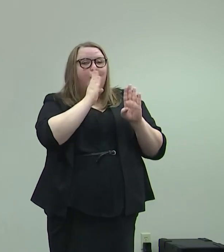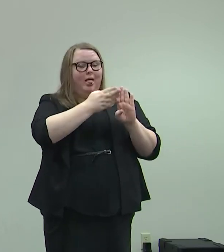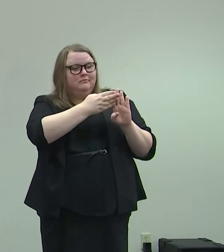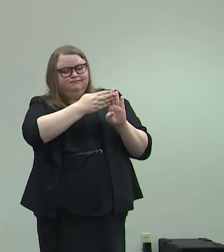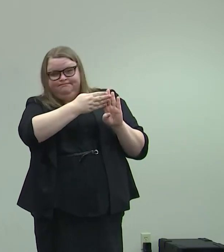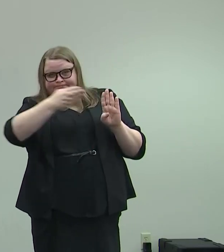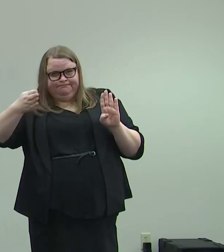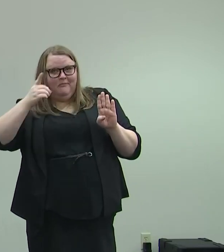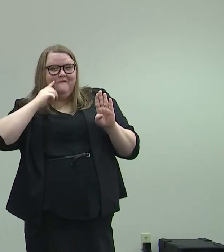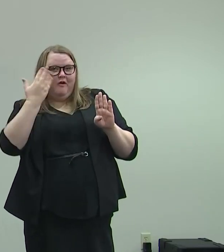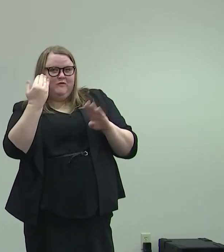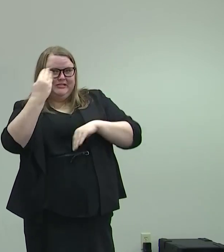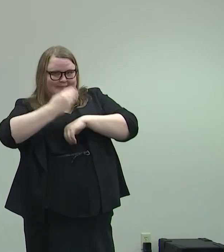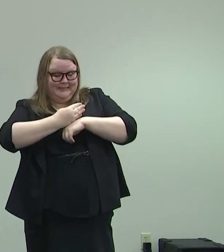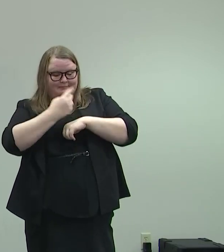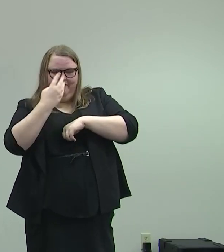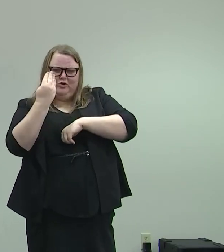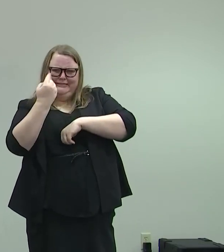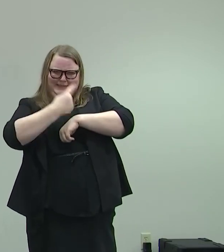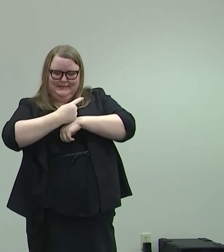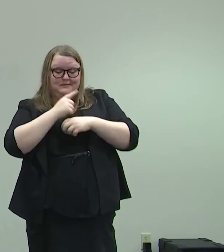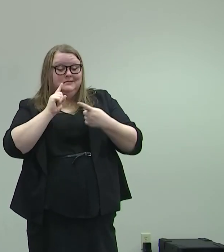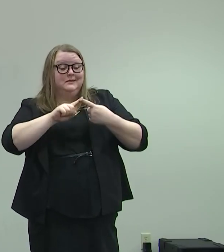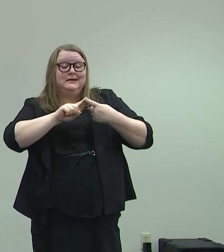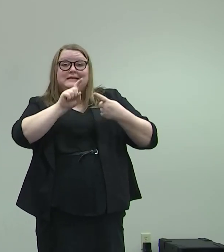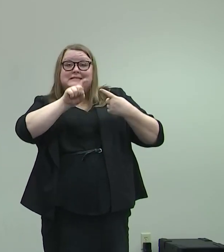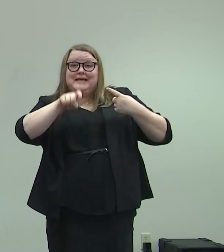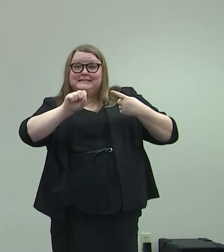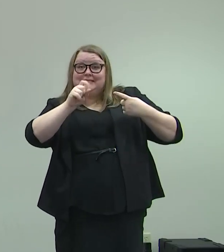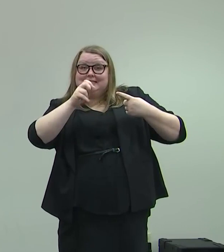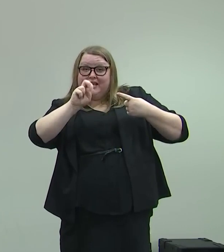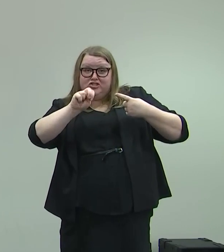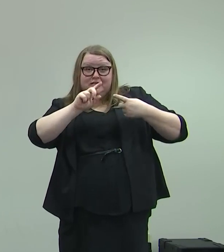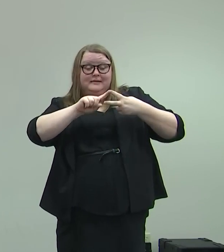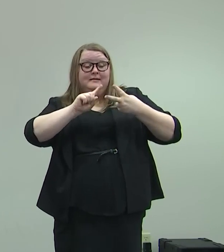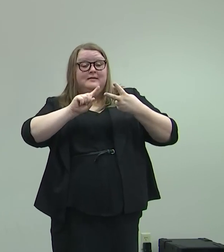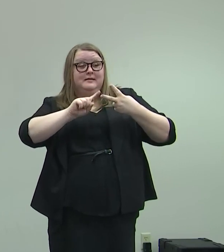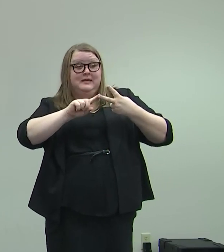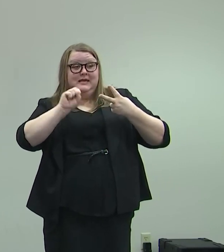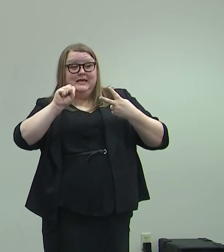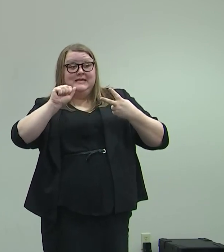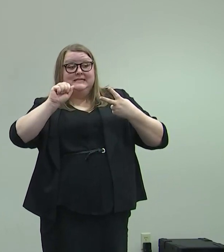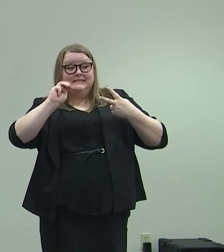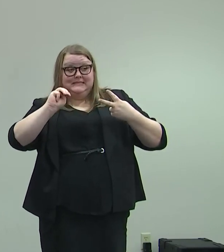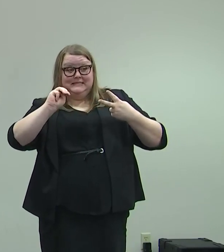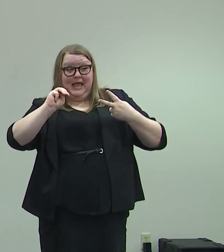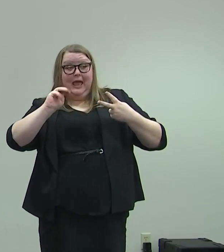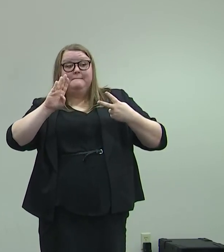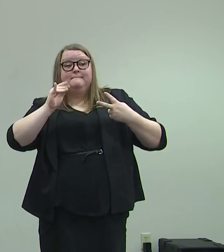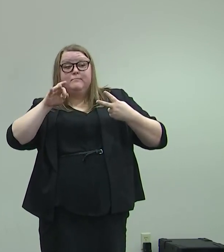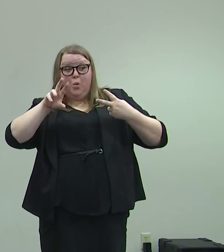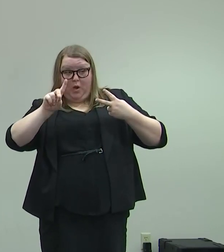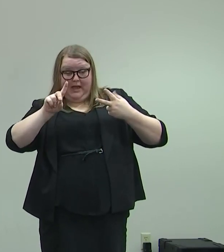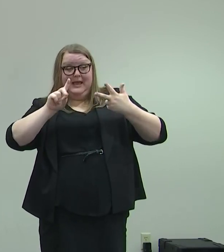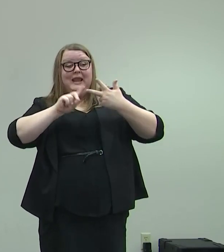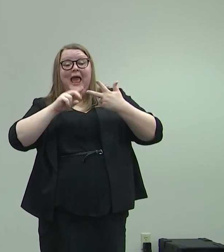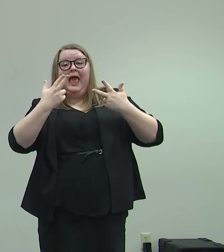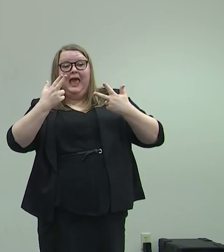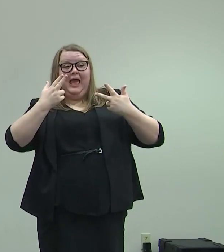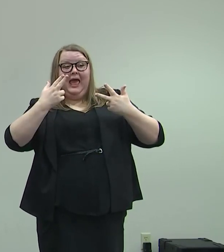They're at Texas Station, Sam Boyd, and the Fiesta in Henderson. I believe they're the three sites that are doing that.